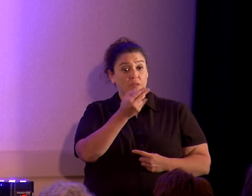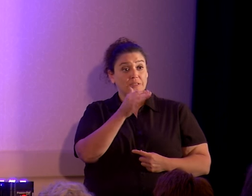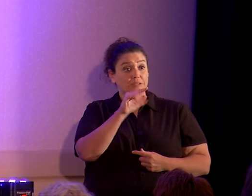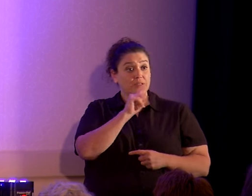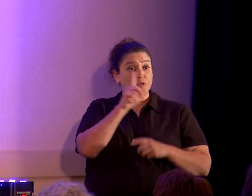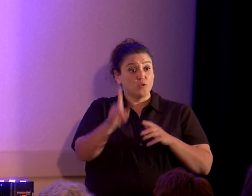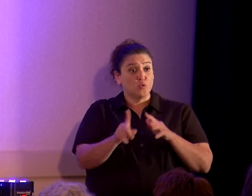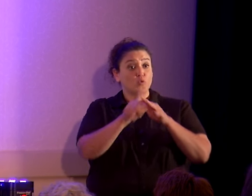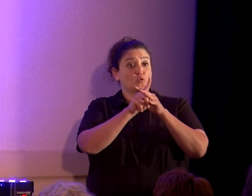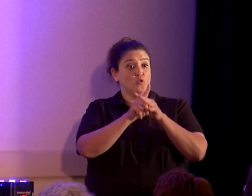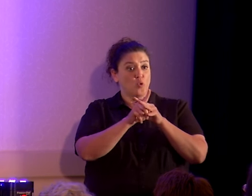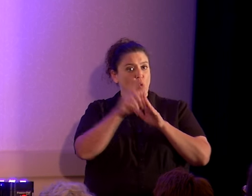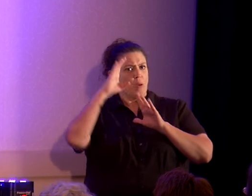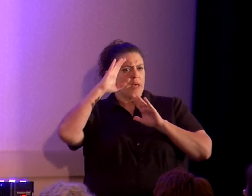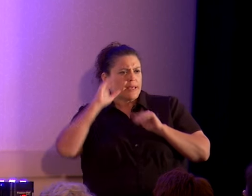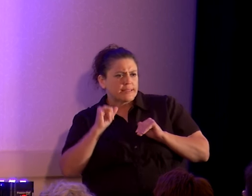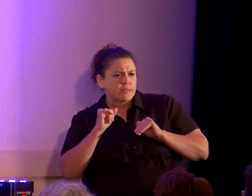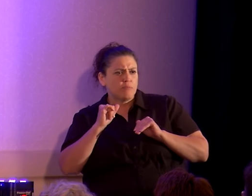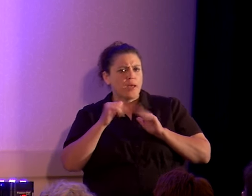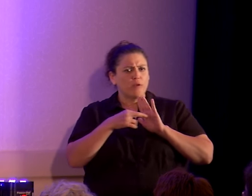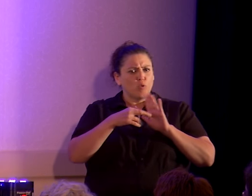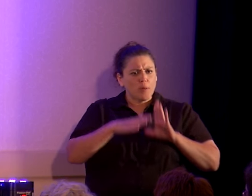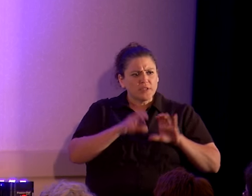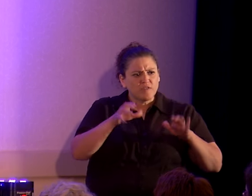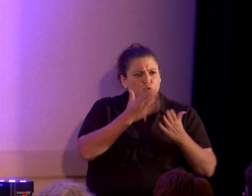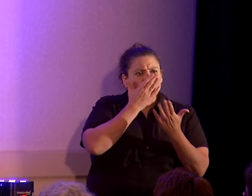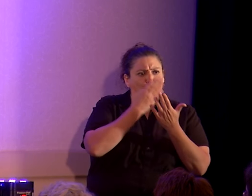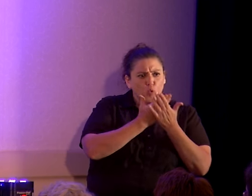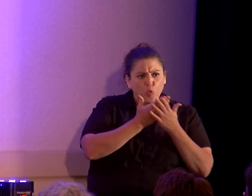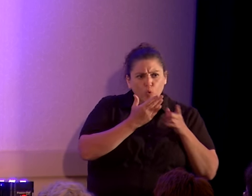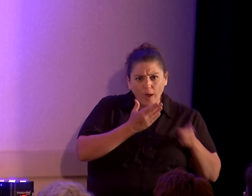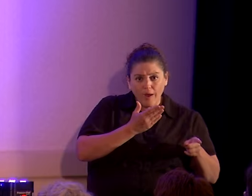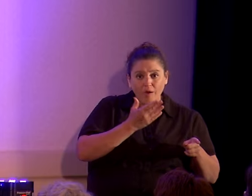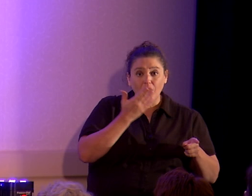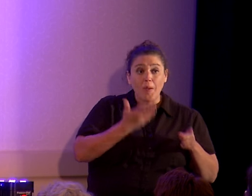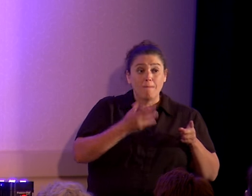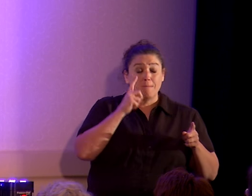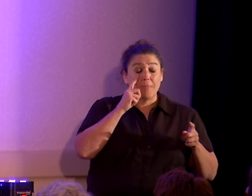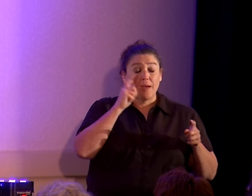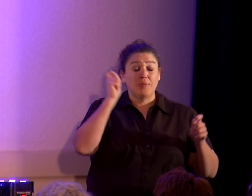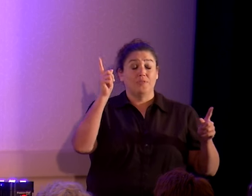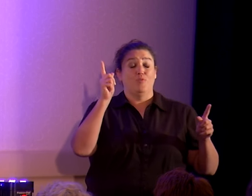debates, expecting their representative to do incredibly well, may be in for surprise.